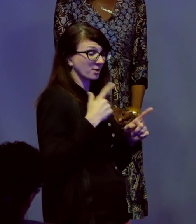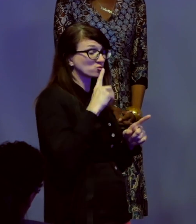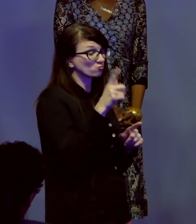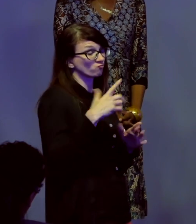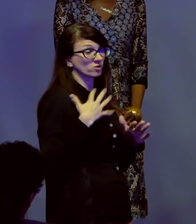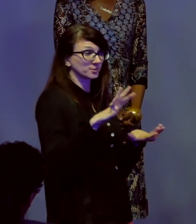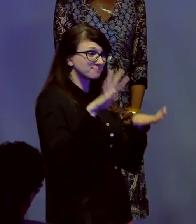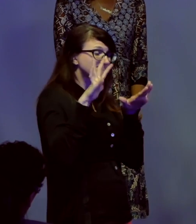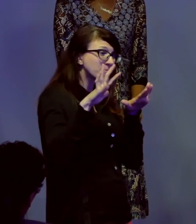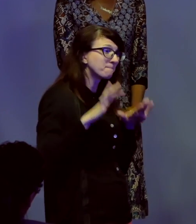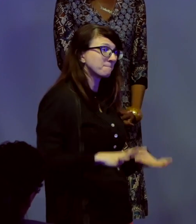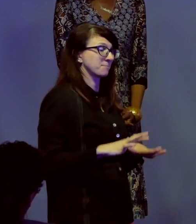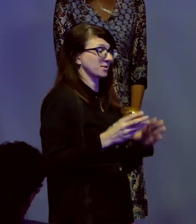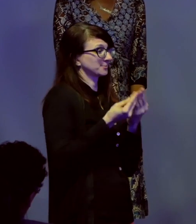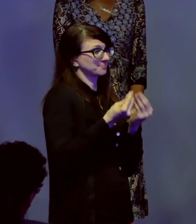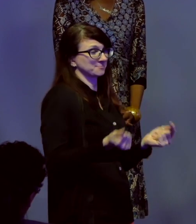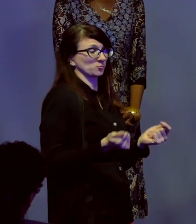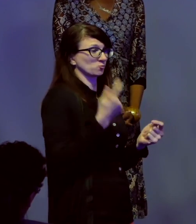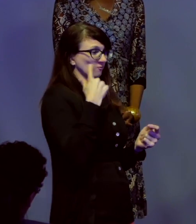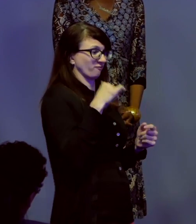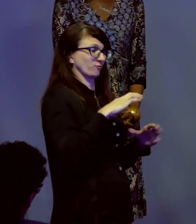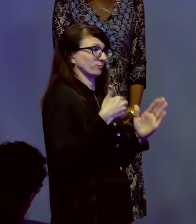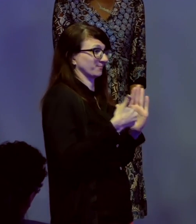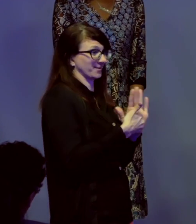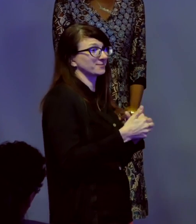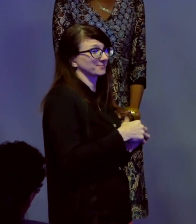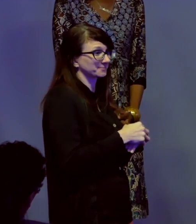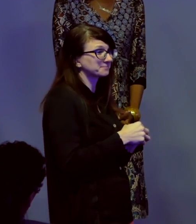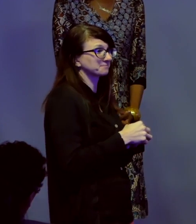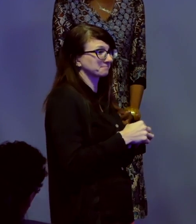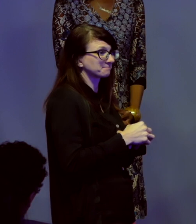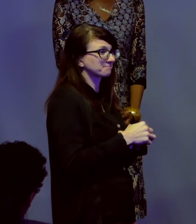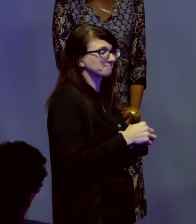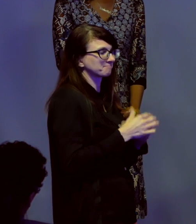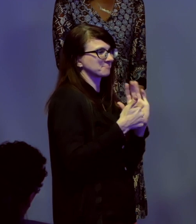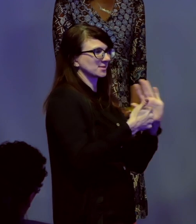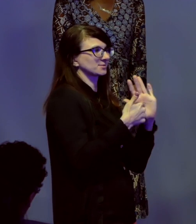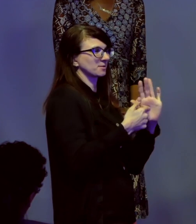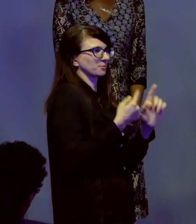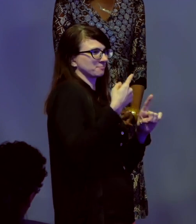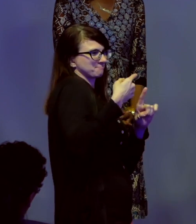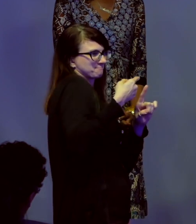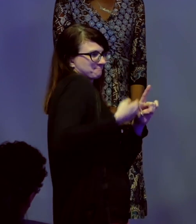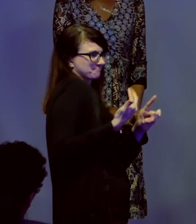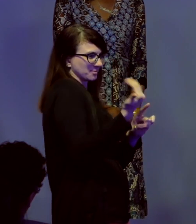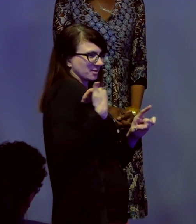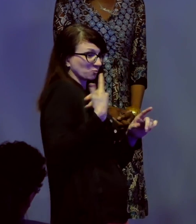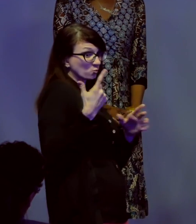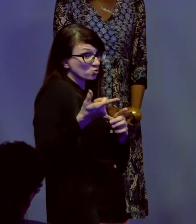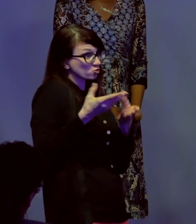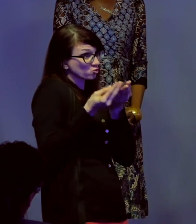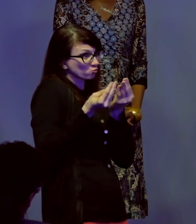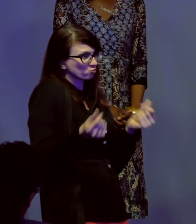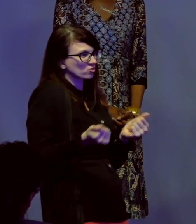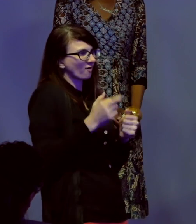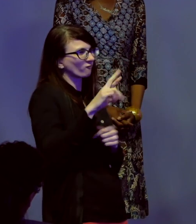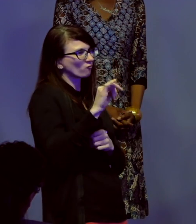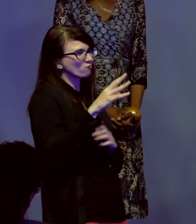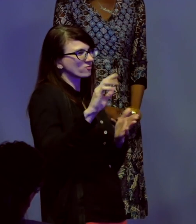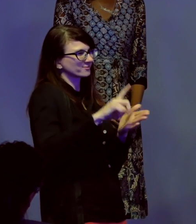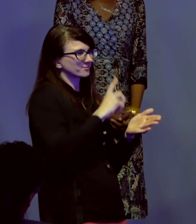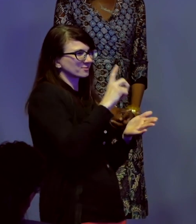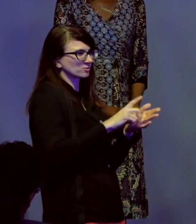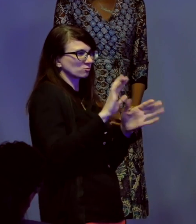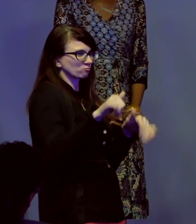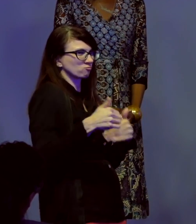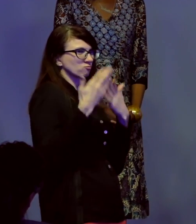amazing remedies in these cases. For example, last month, she resolved a race discrimination case brought by